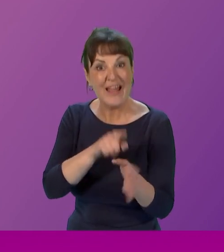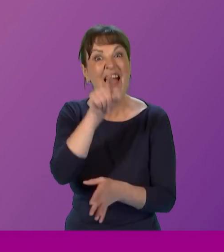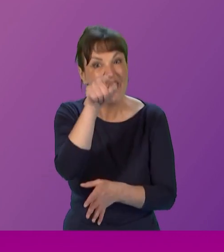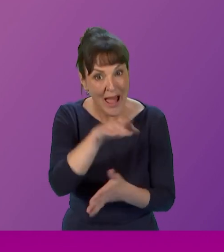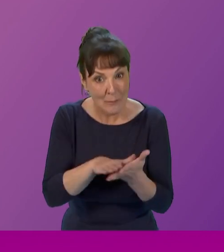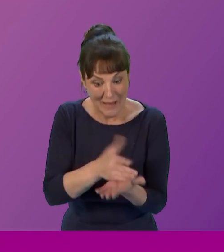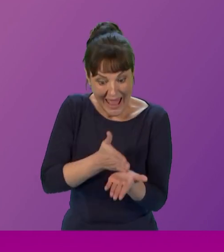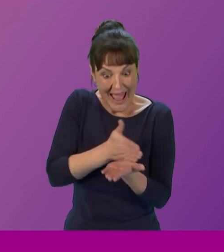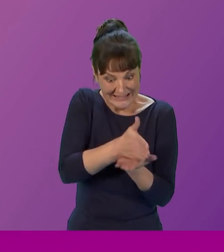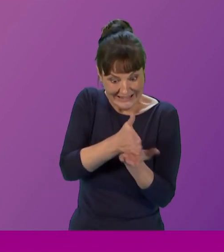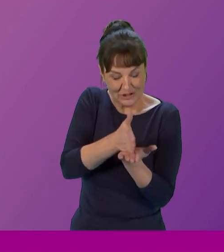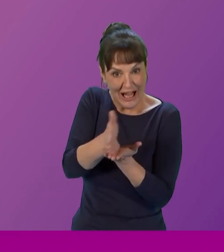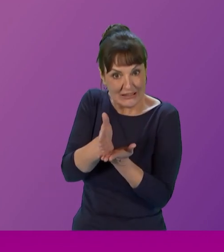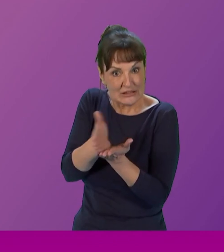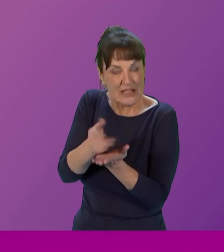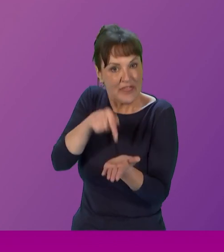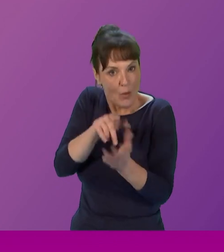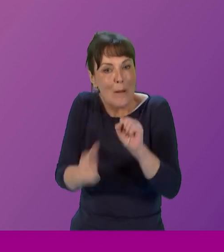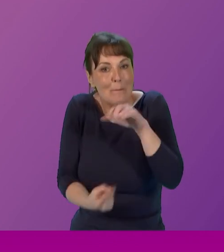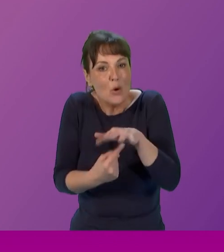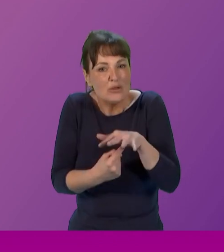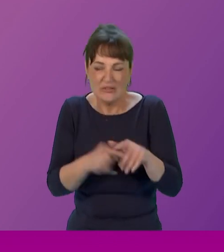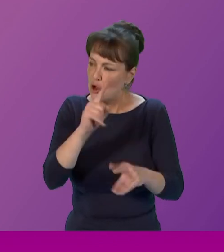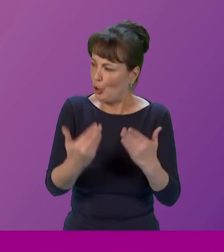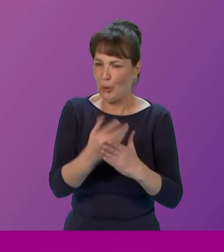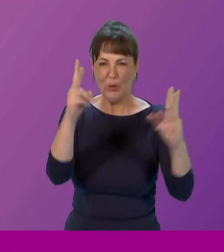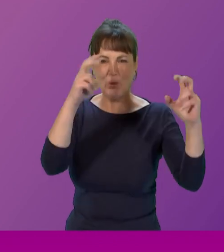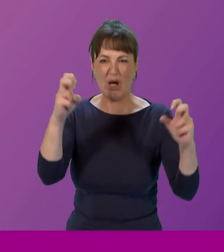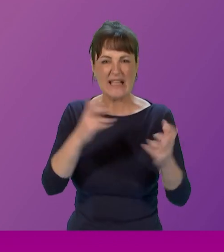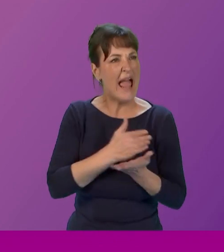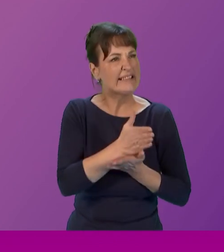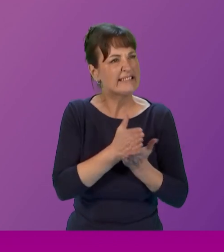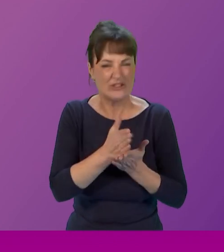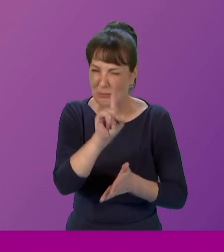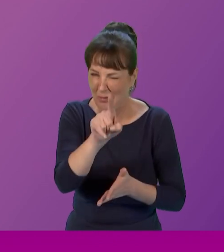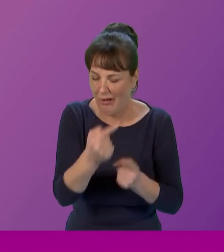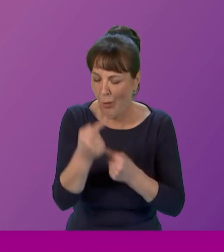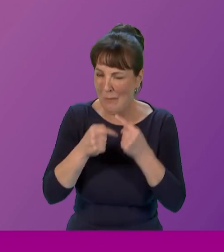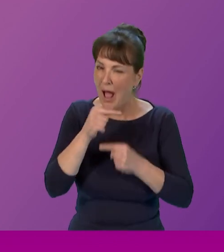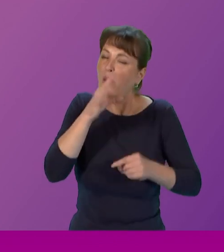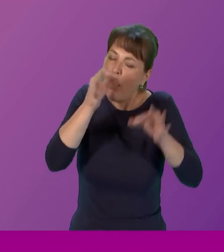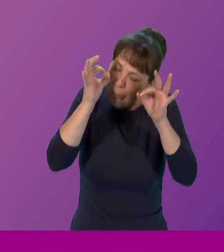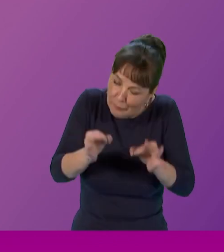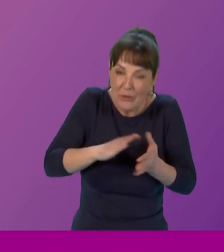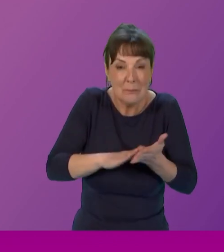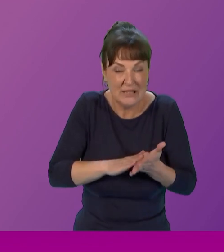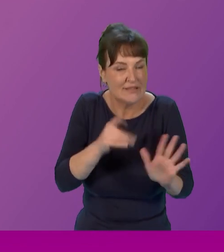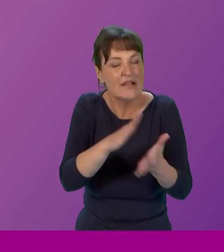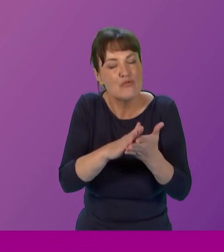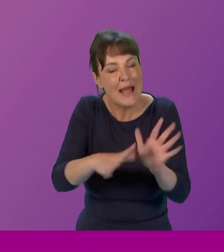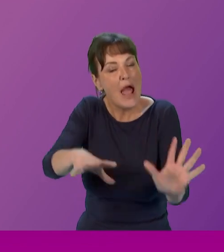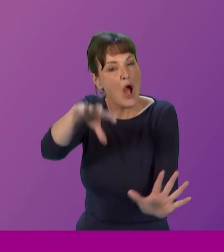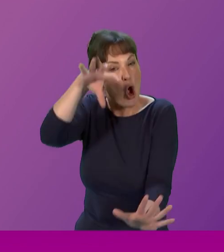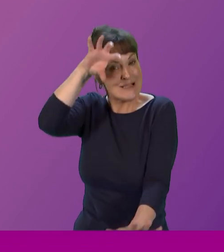intersectionality may have become something of a buzzword today but in its original radical form it is a conceptual and